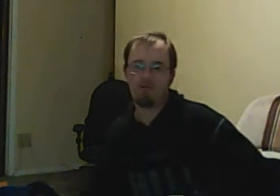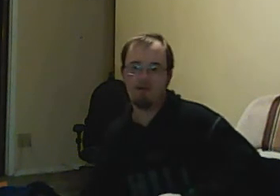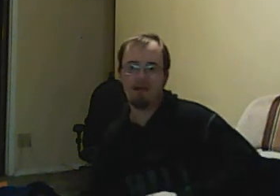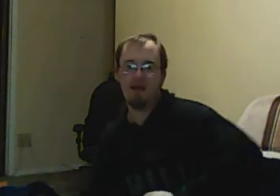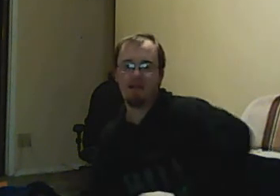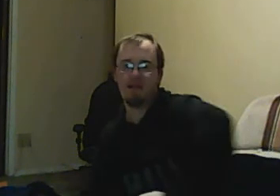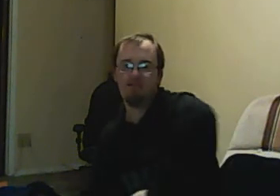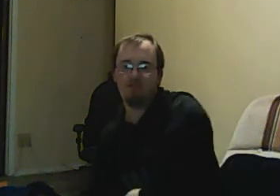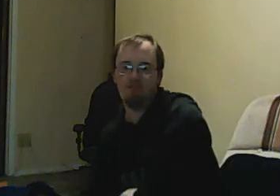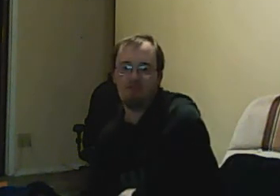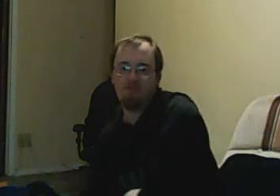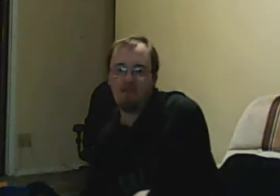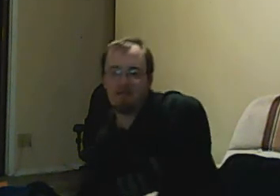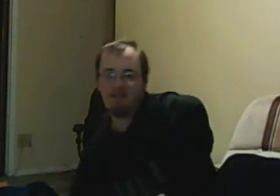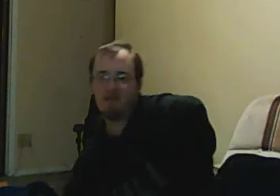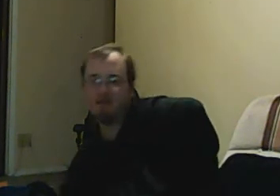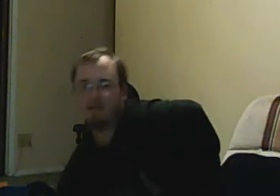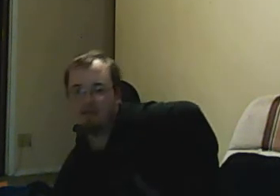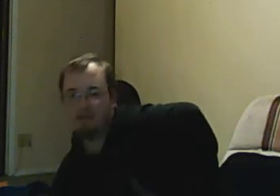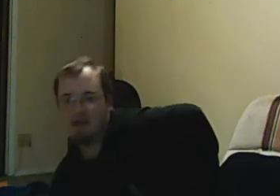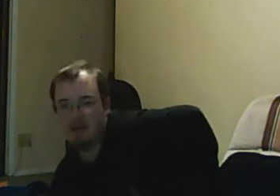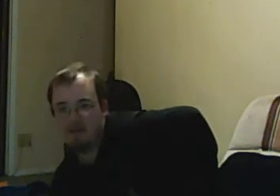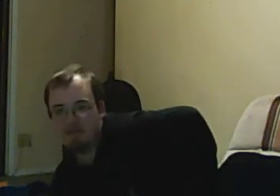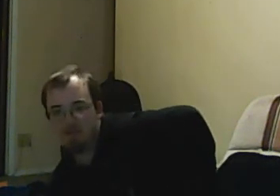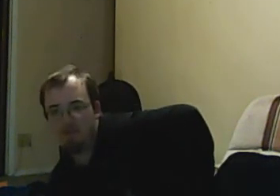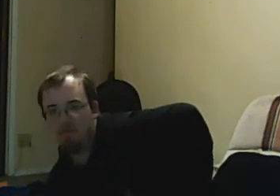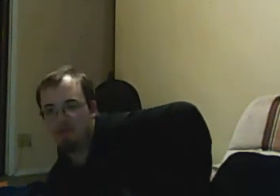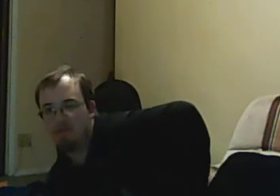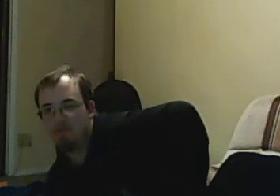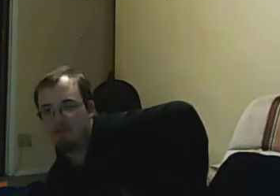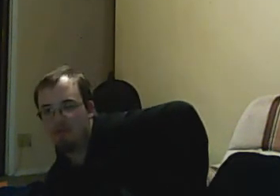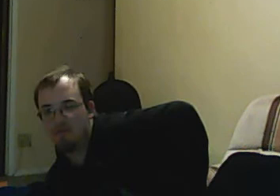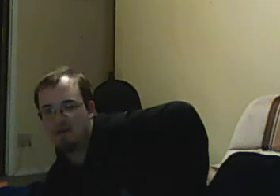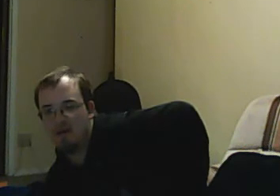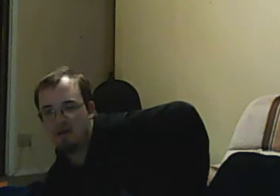story and get into the truth of it and into what would be going through the young man's head.